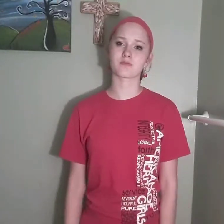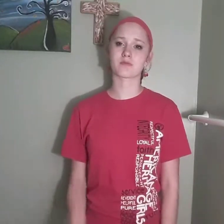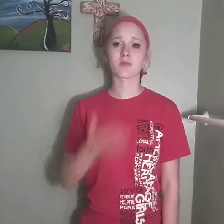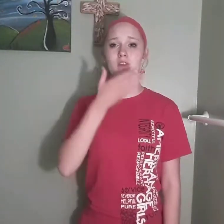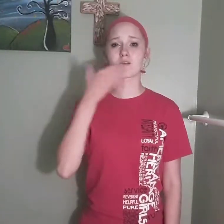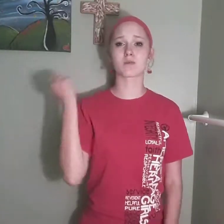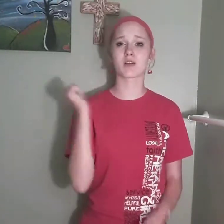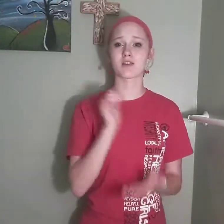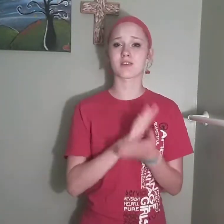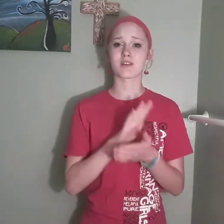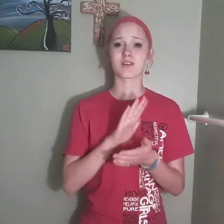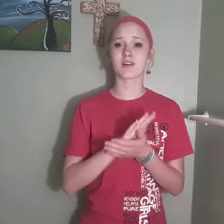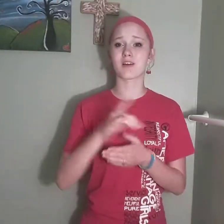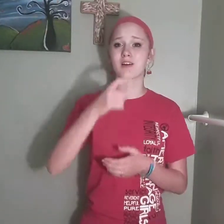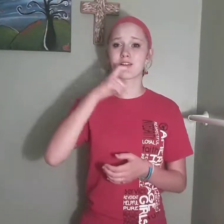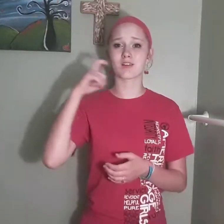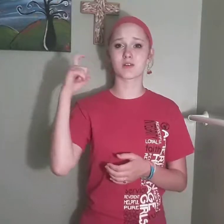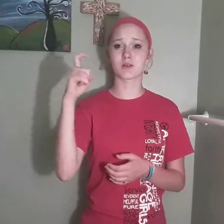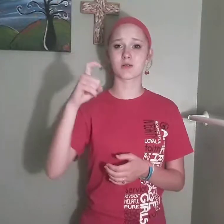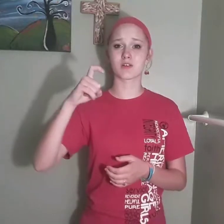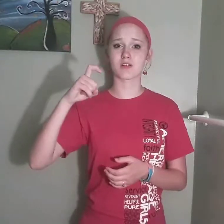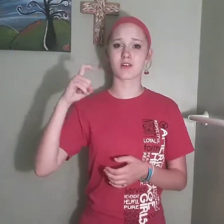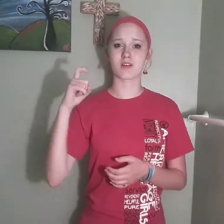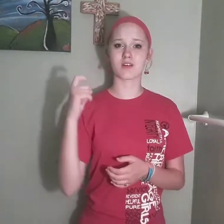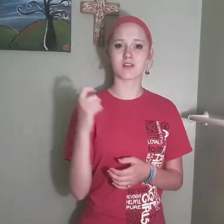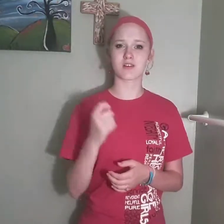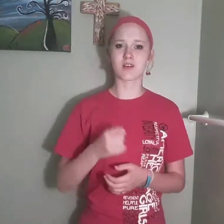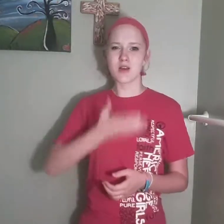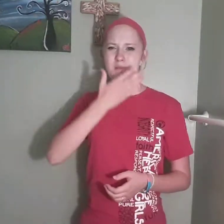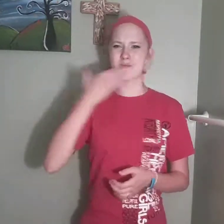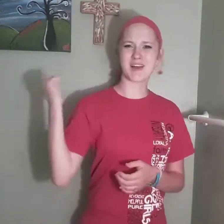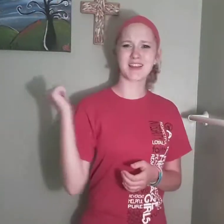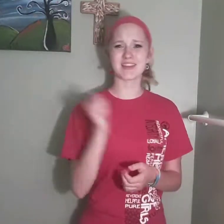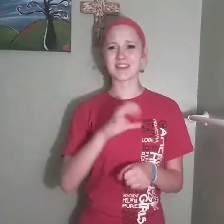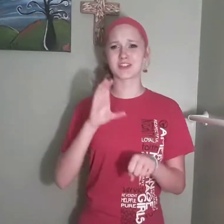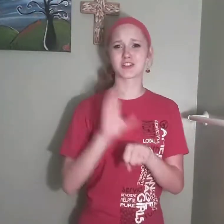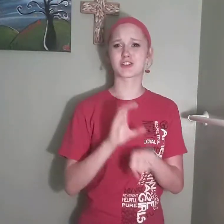Are better than a hallelujah Better than a